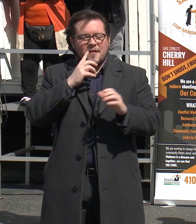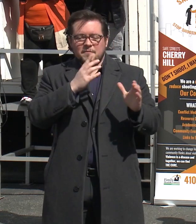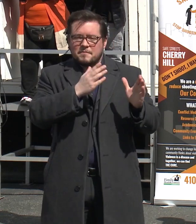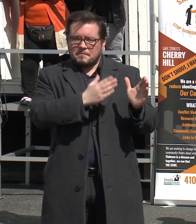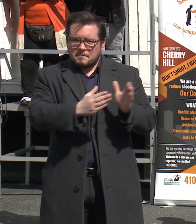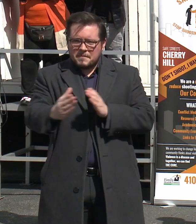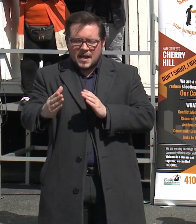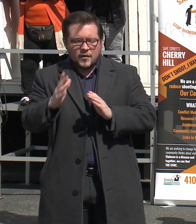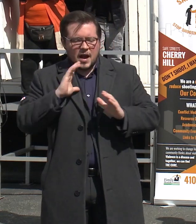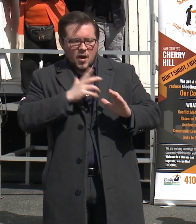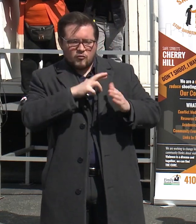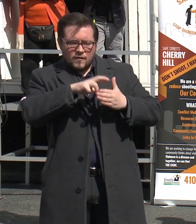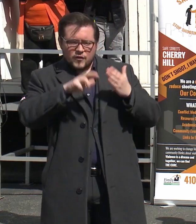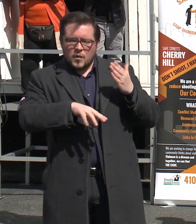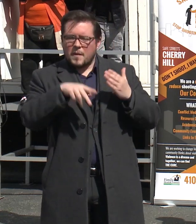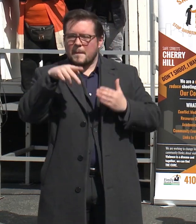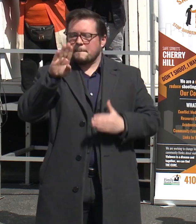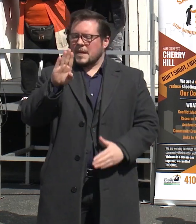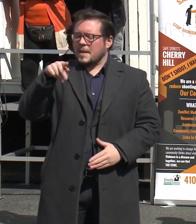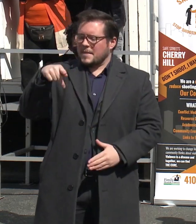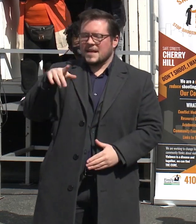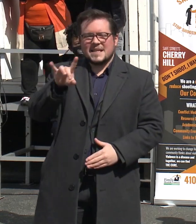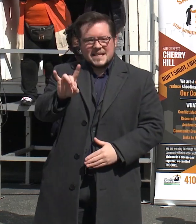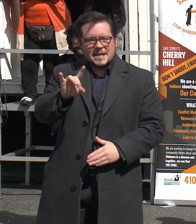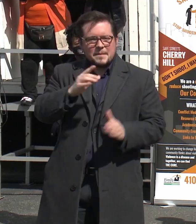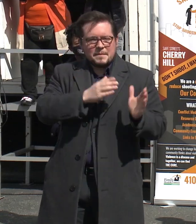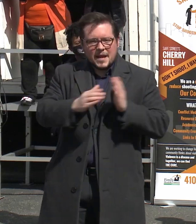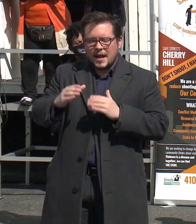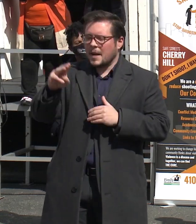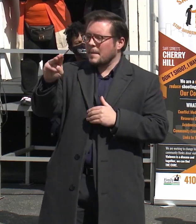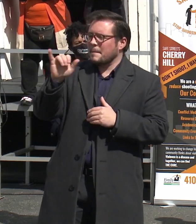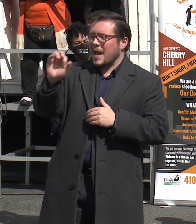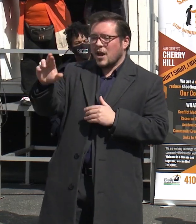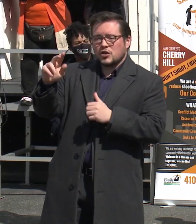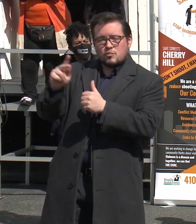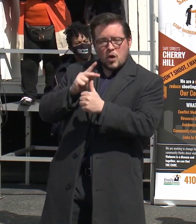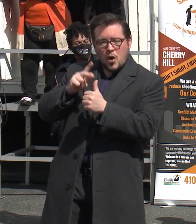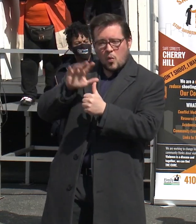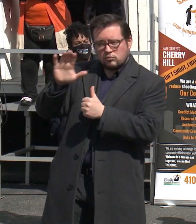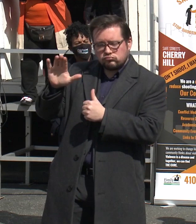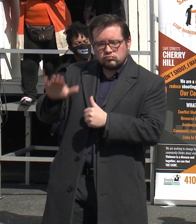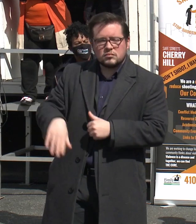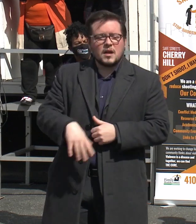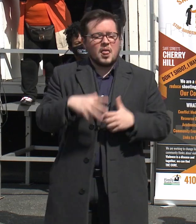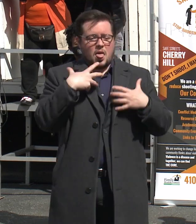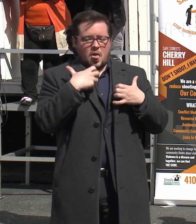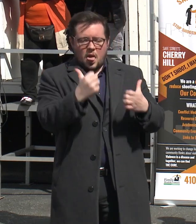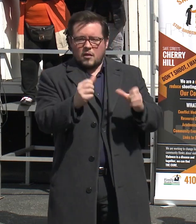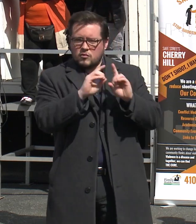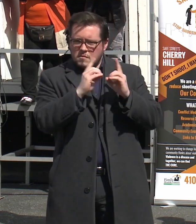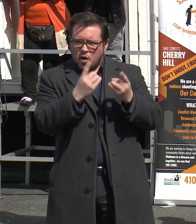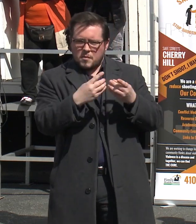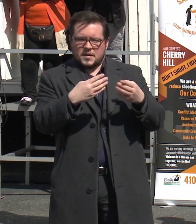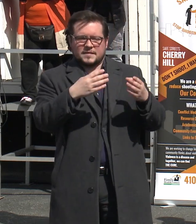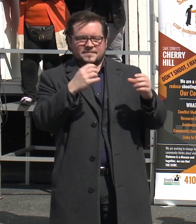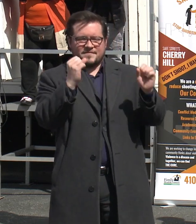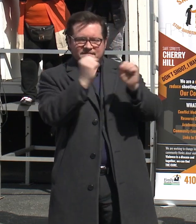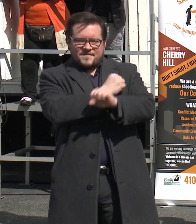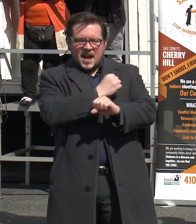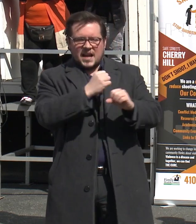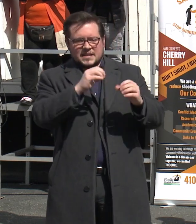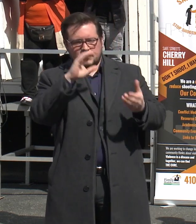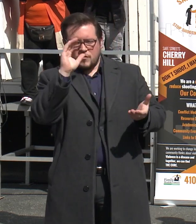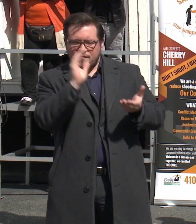BPD's crime plan, the Mayor's public safety priorities, the Health Department's violence prevention framework, and most